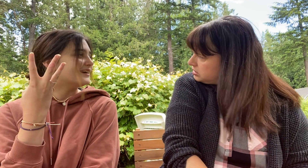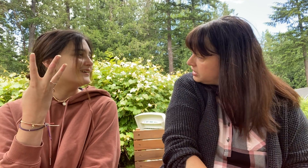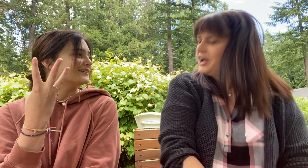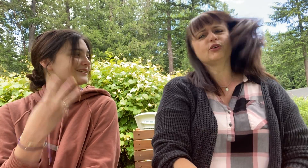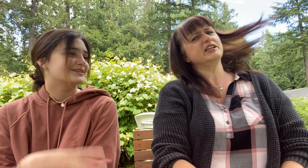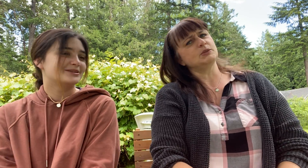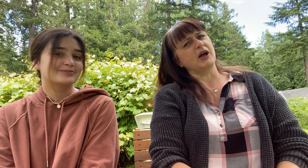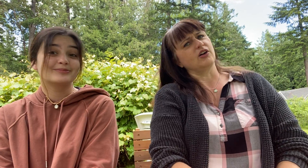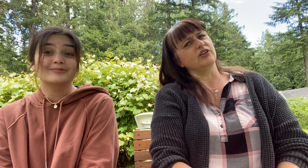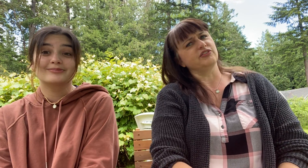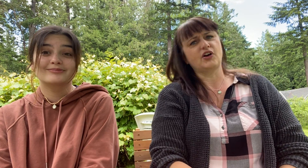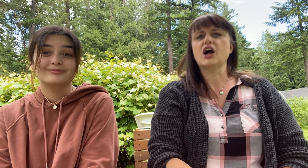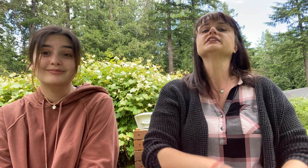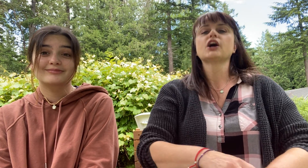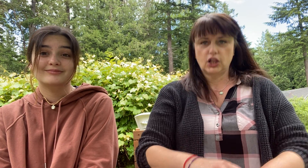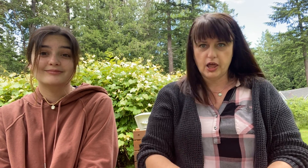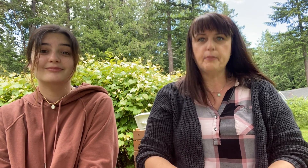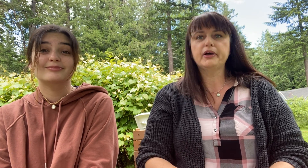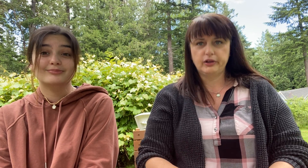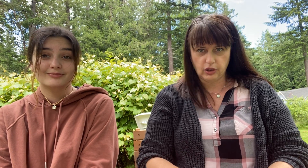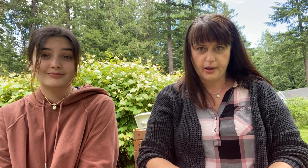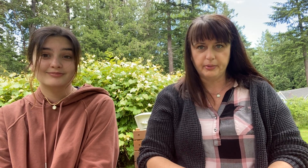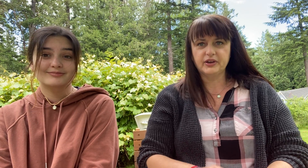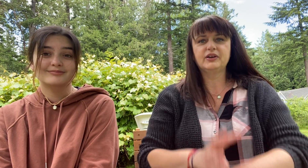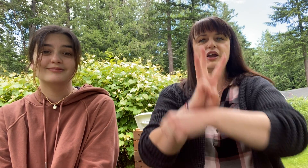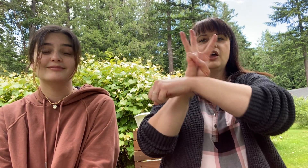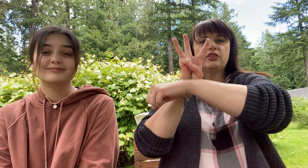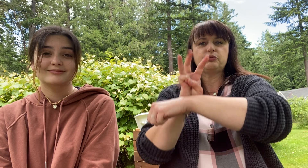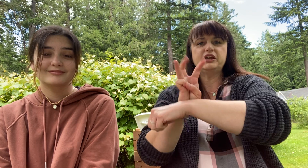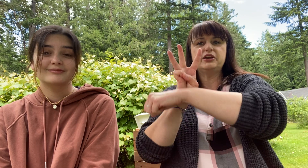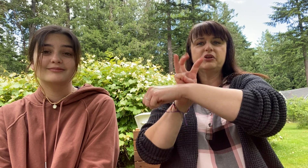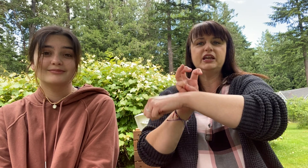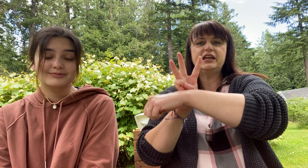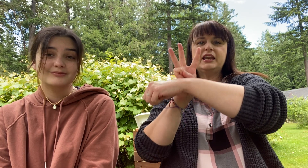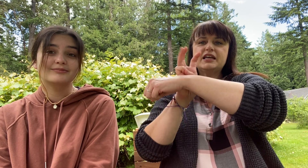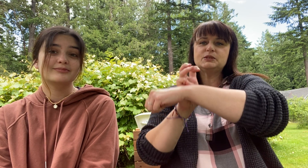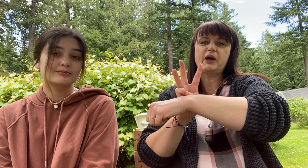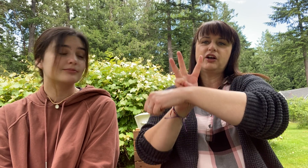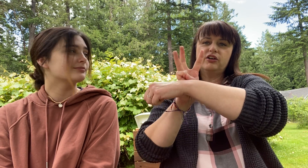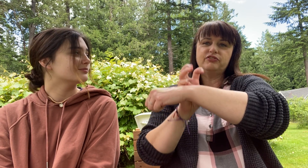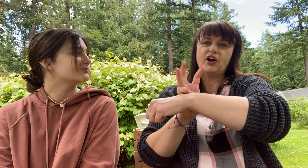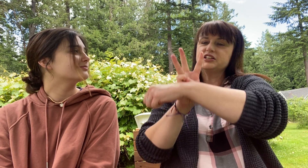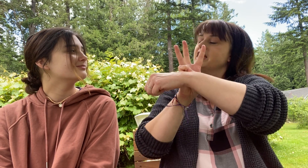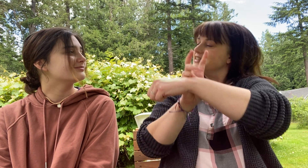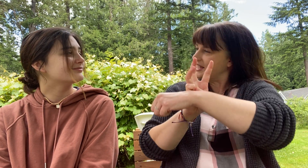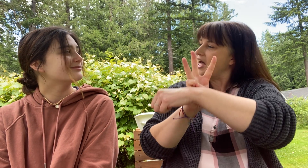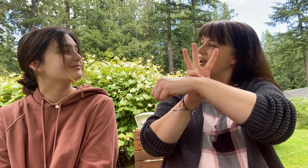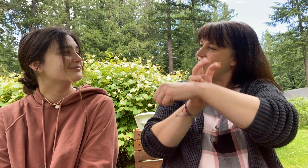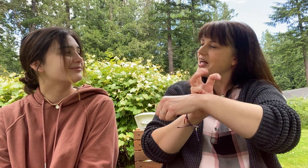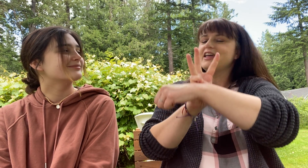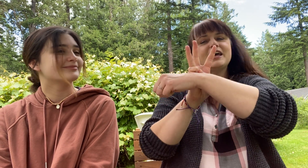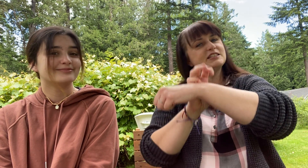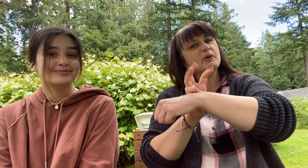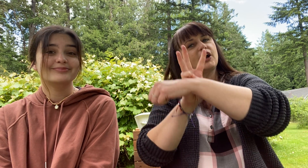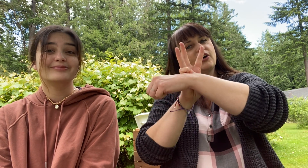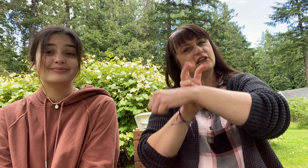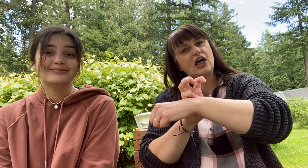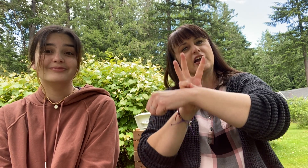green speckled frogs. Glub, glub. Three green and speckled frogs sat on a speckled log